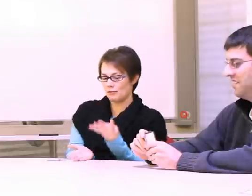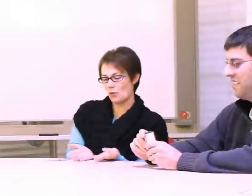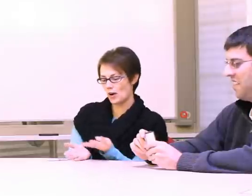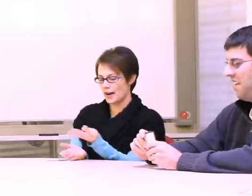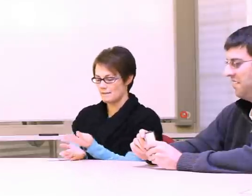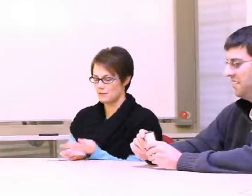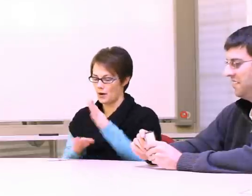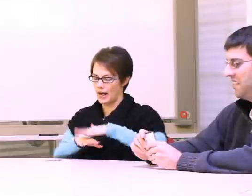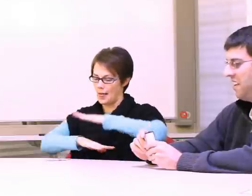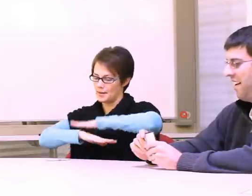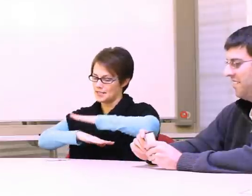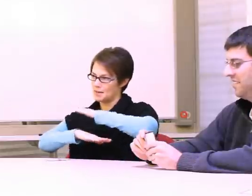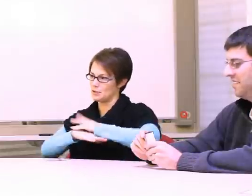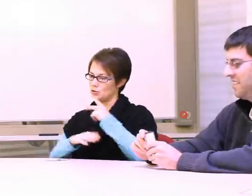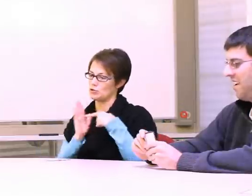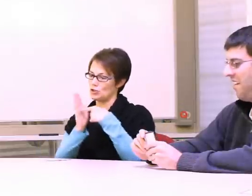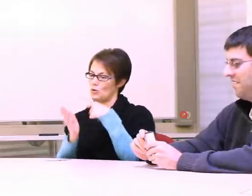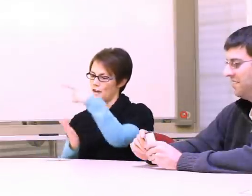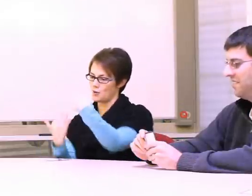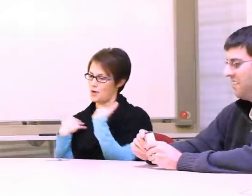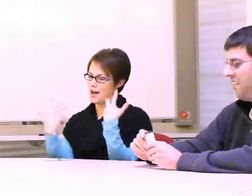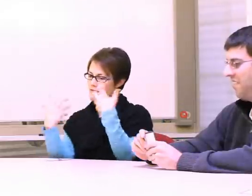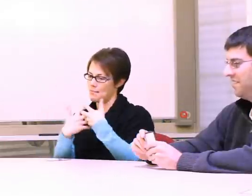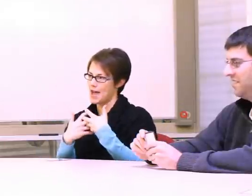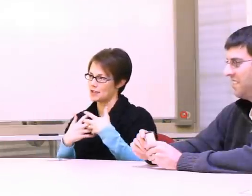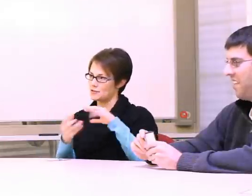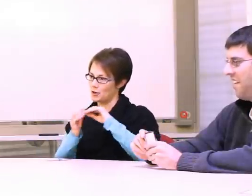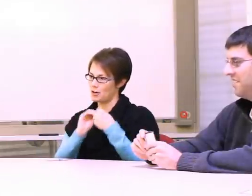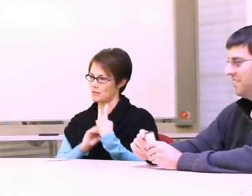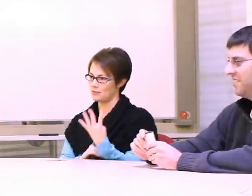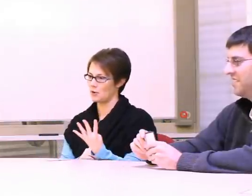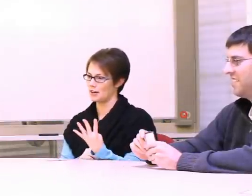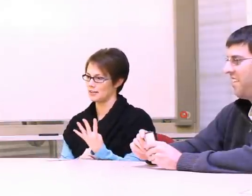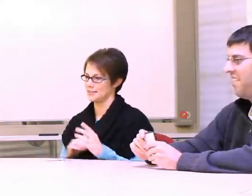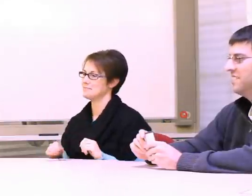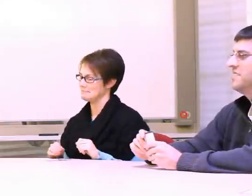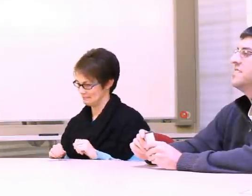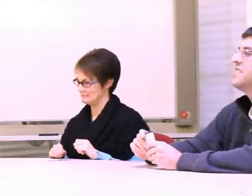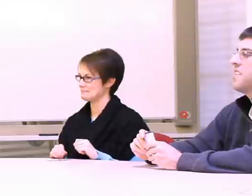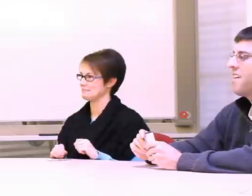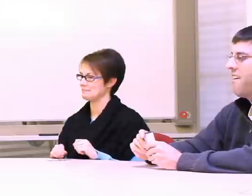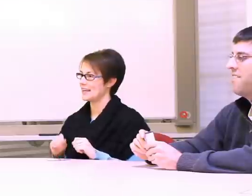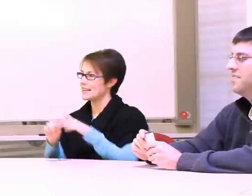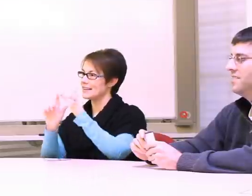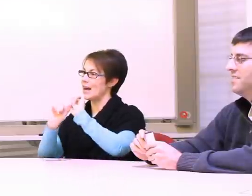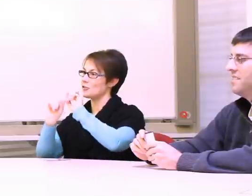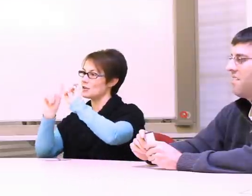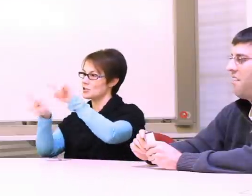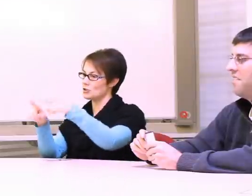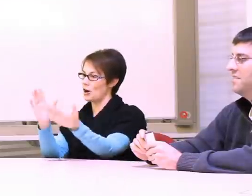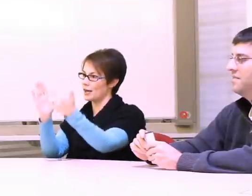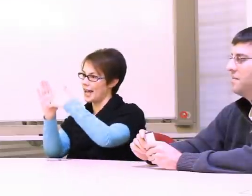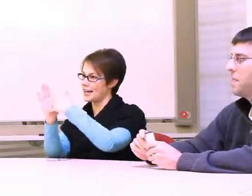4 and 4 on the table, to show that you have the match for number 4. Now you get to go again.